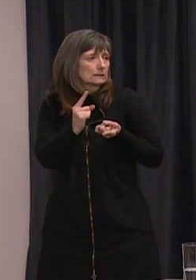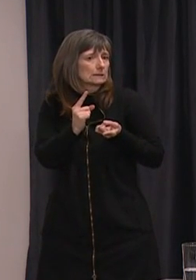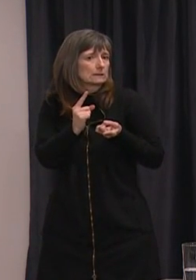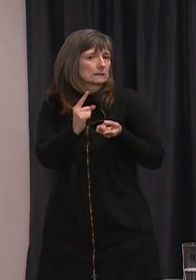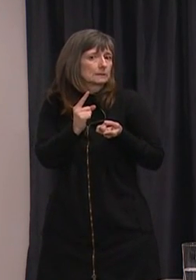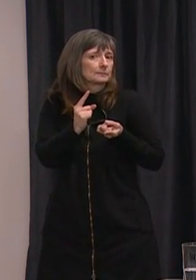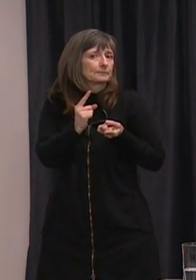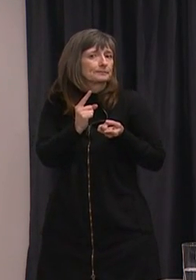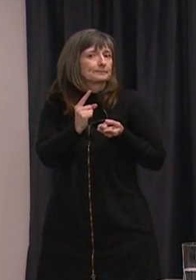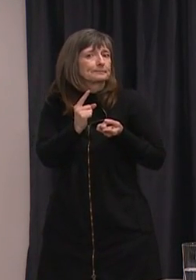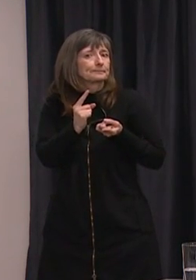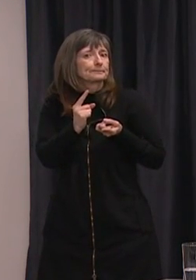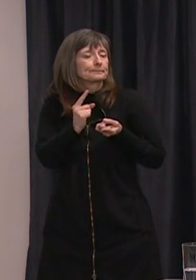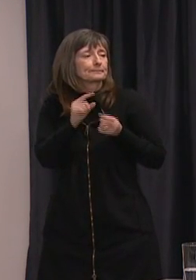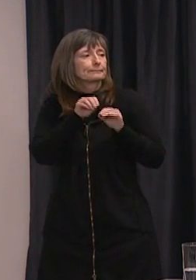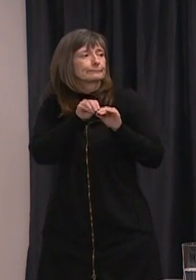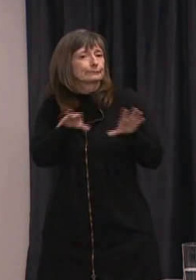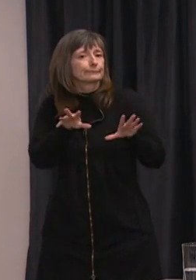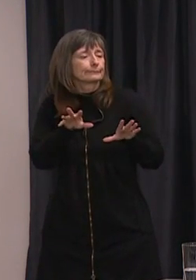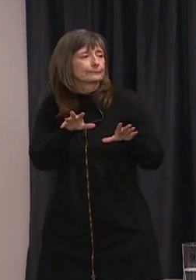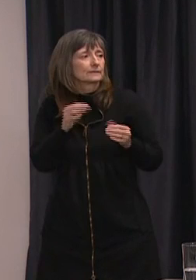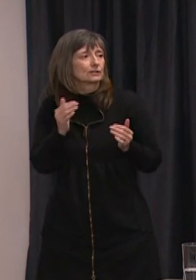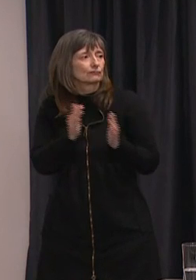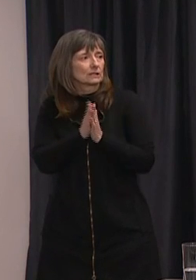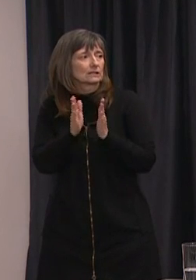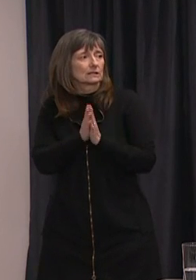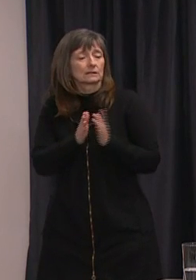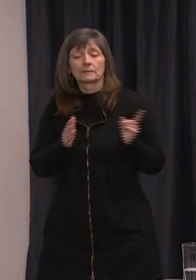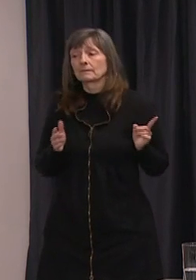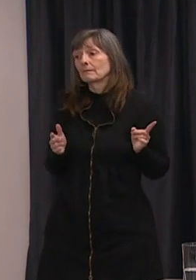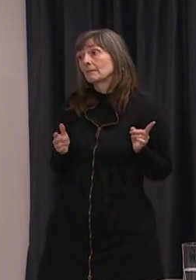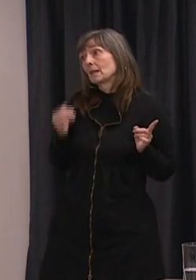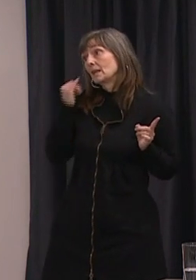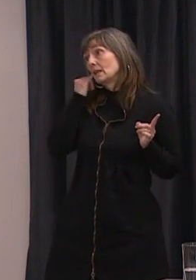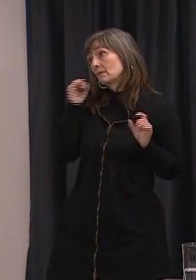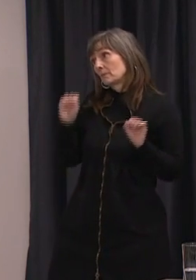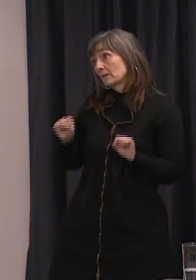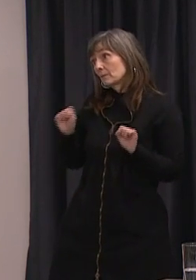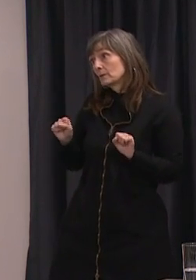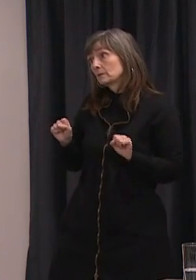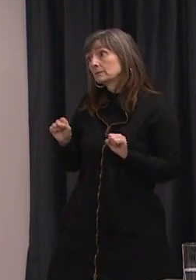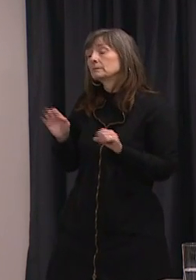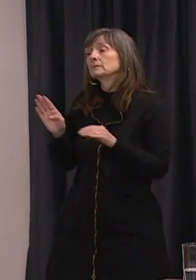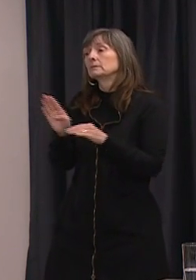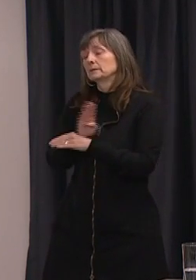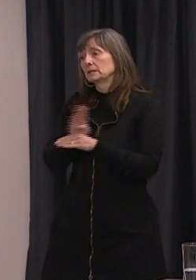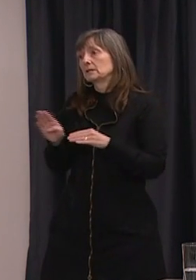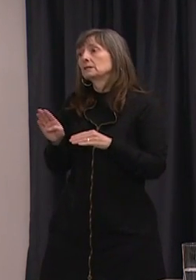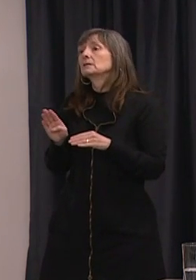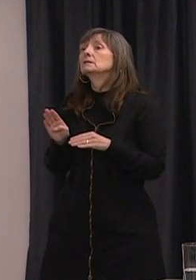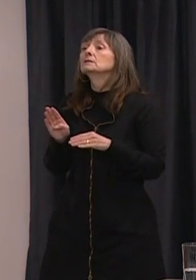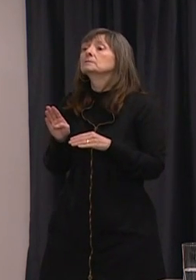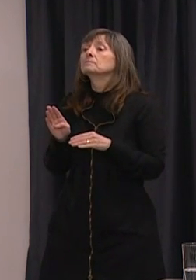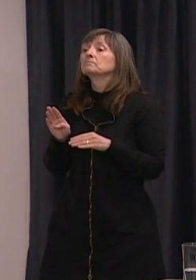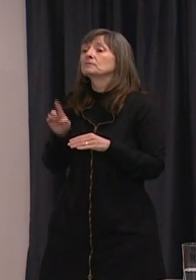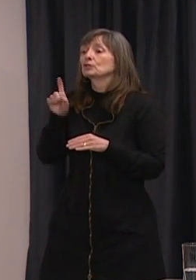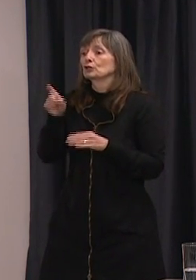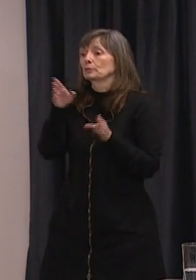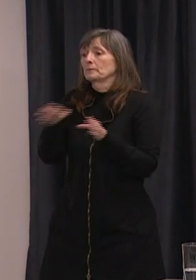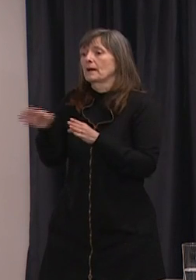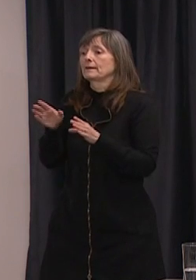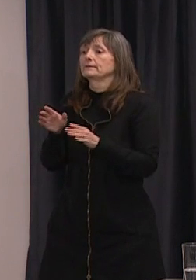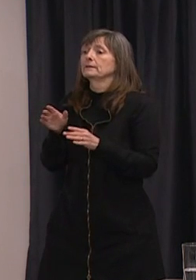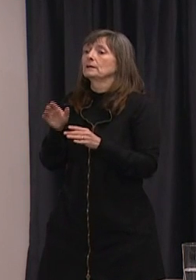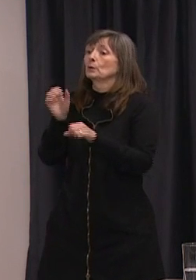people limit their exposure and reduce their risk? We would recommend that as much as possible that businesses try to arrange for employees to work from